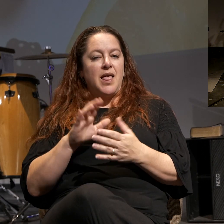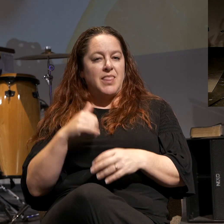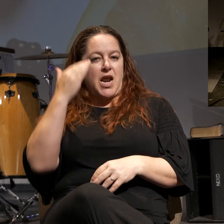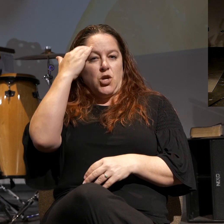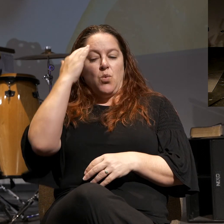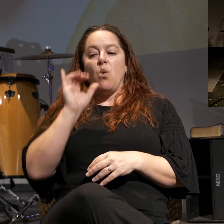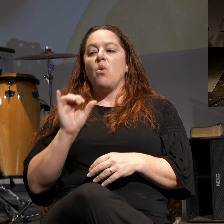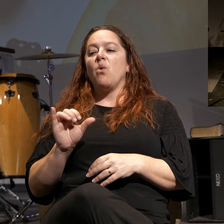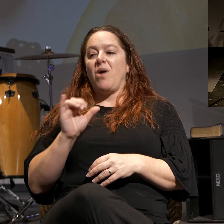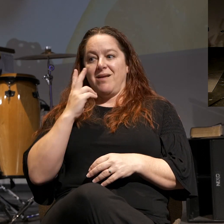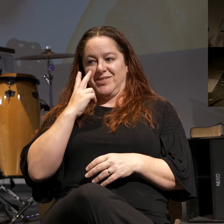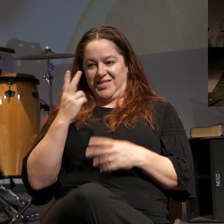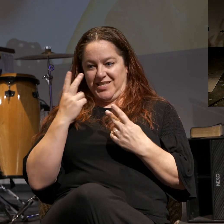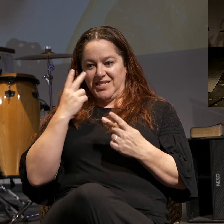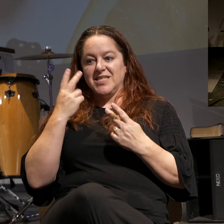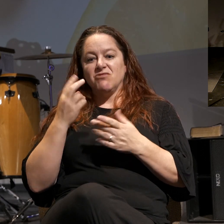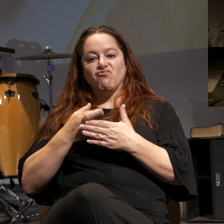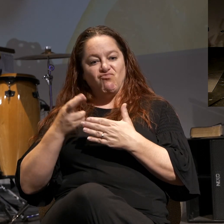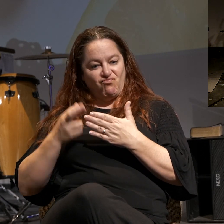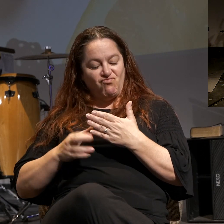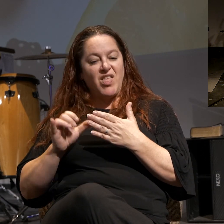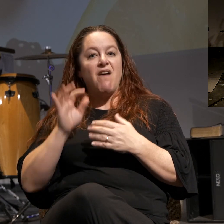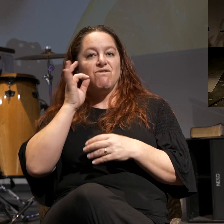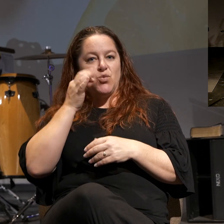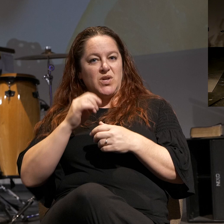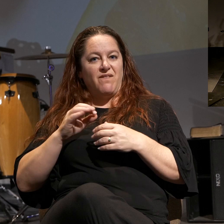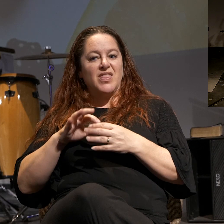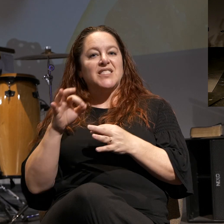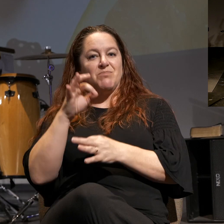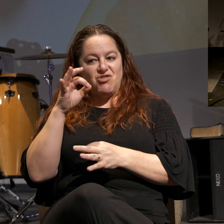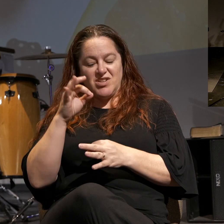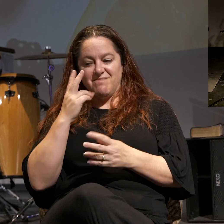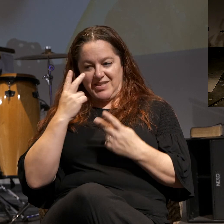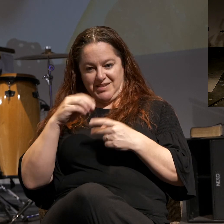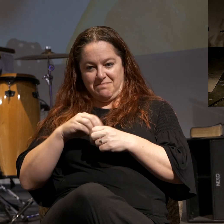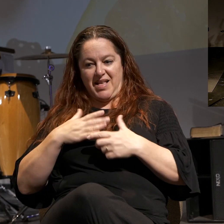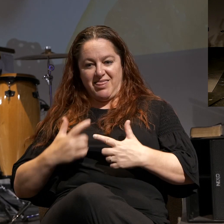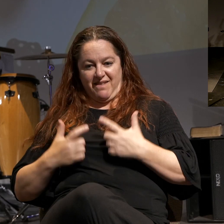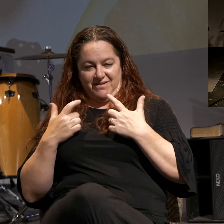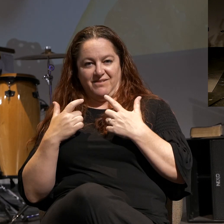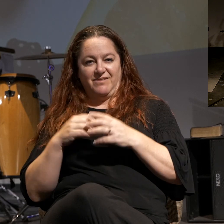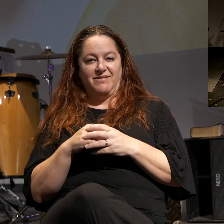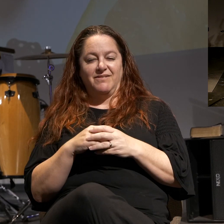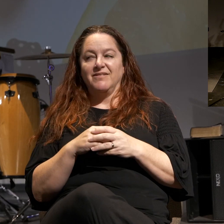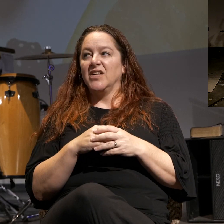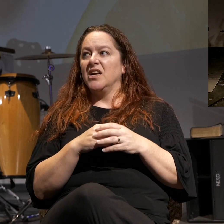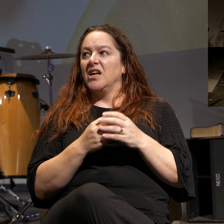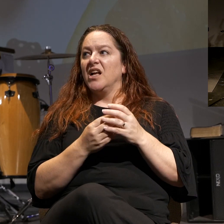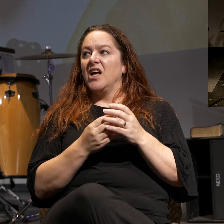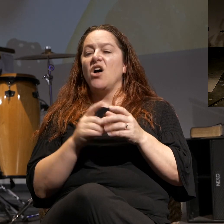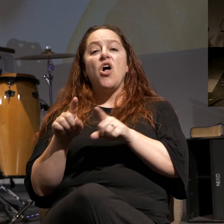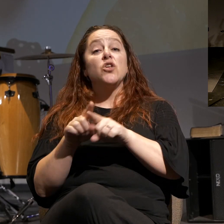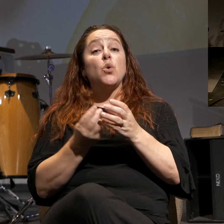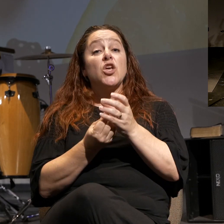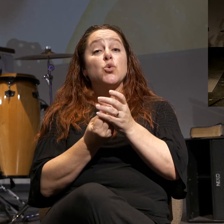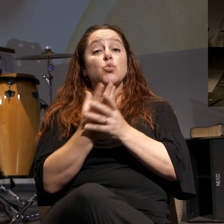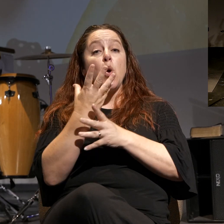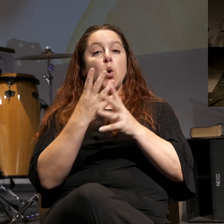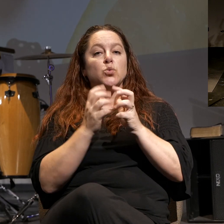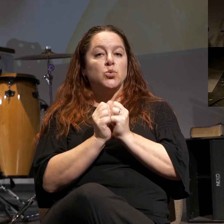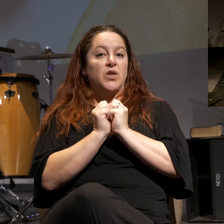work of the Holy Spirit in my life. I'm experiencing the fruit of the Spirit. Also, here's the next one. And they grow together, so it's not only internal,